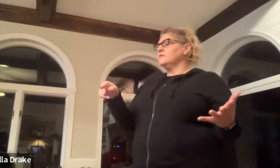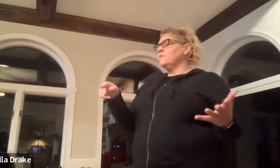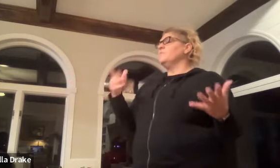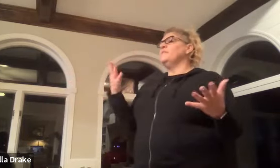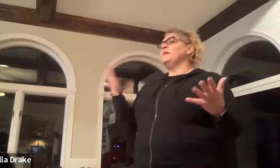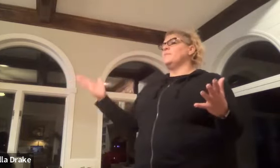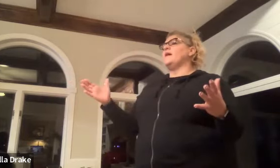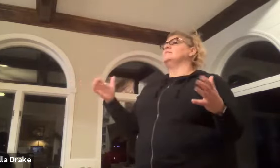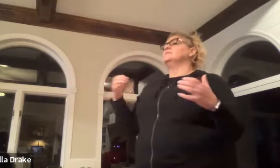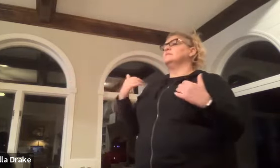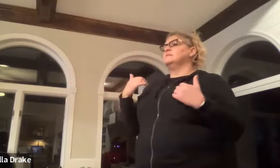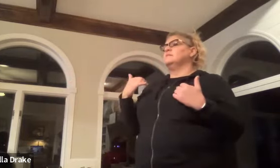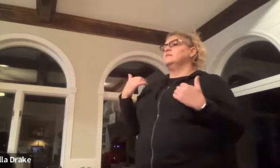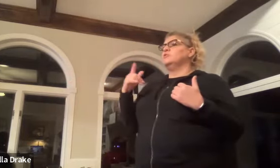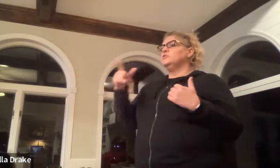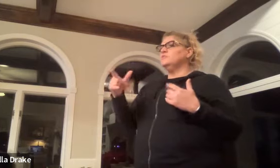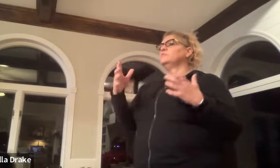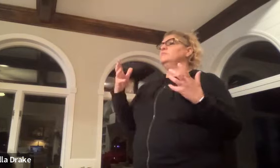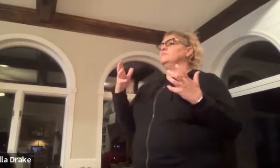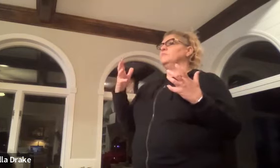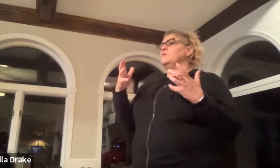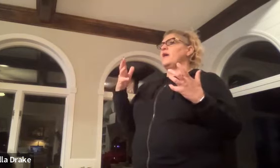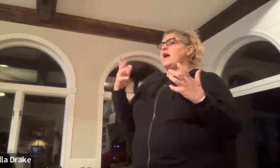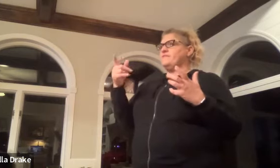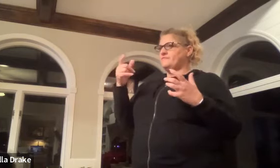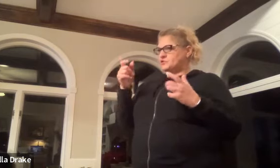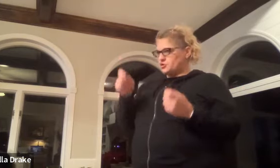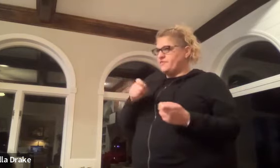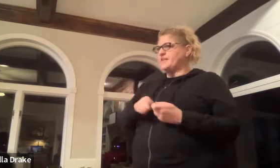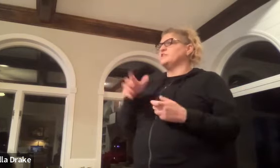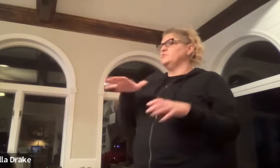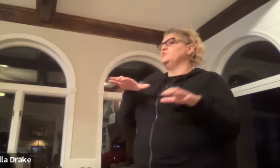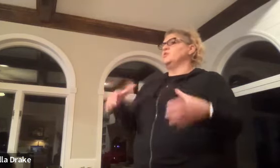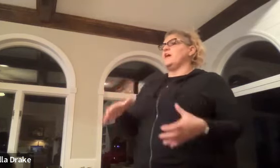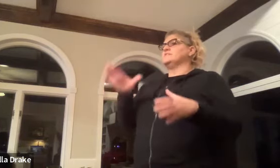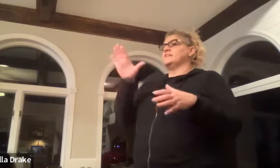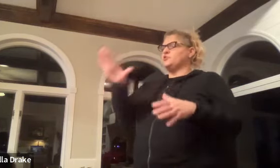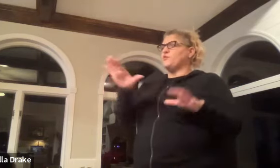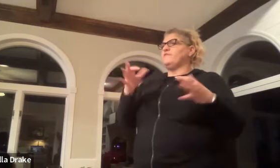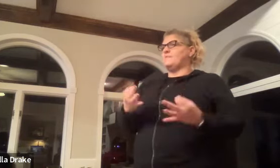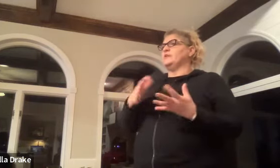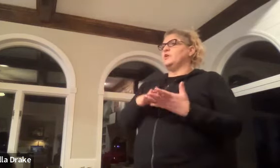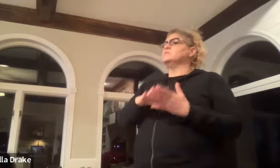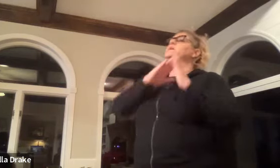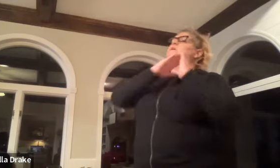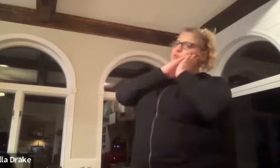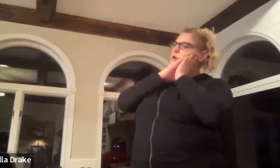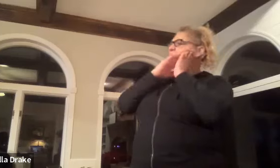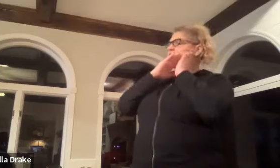one thing about you have certain things that you do at your house that your family knows you guys